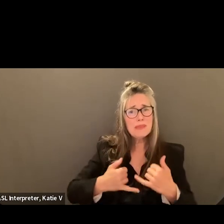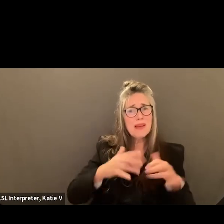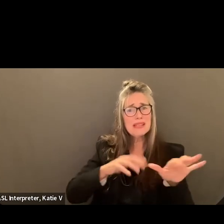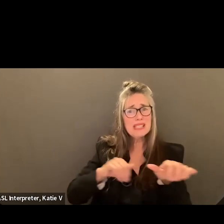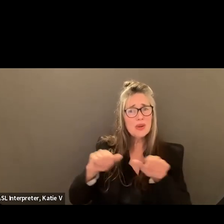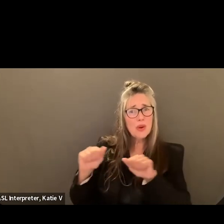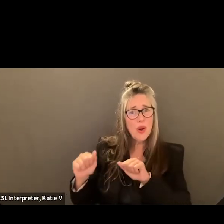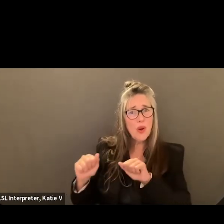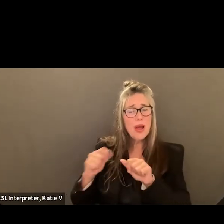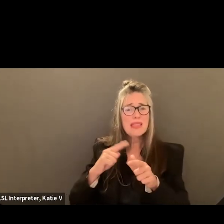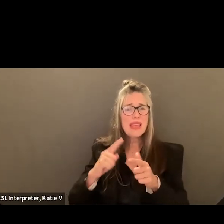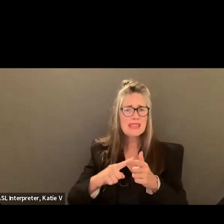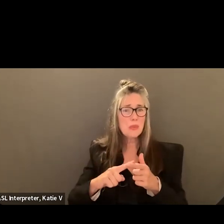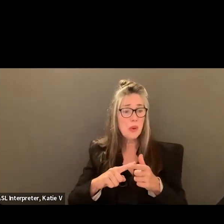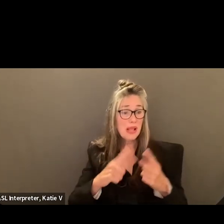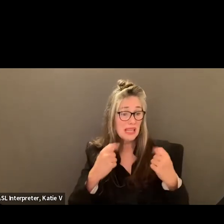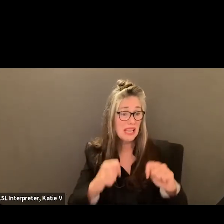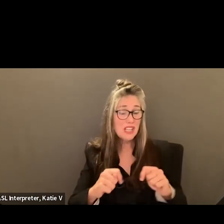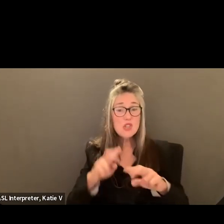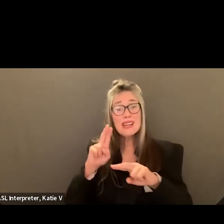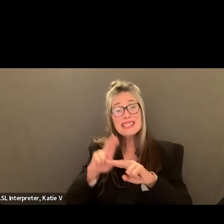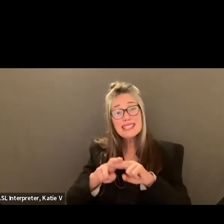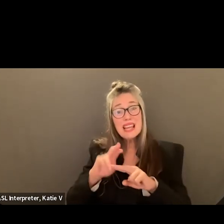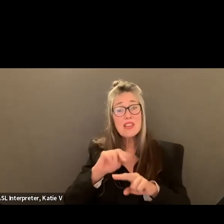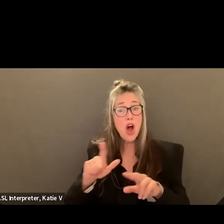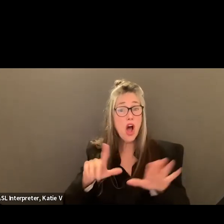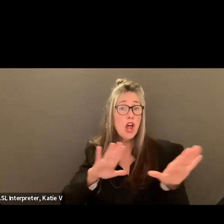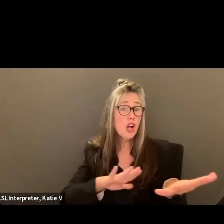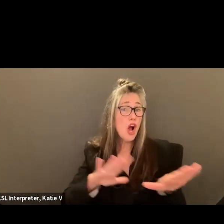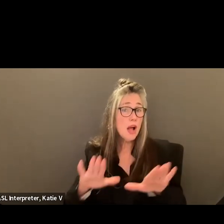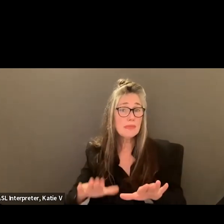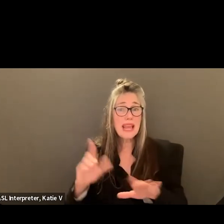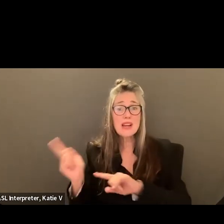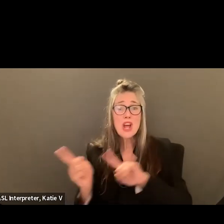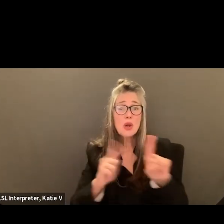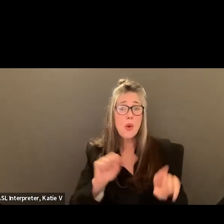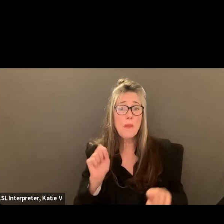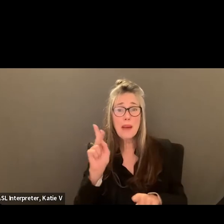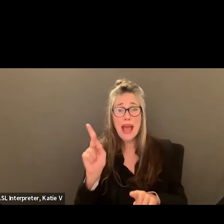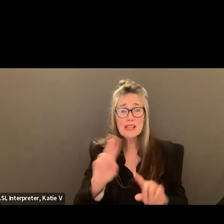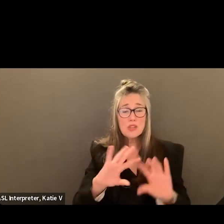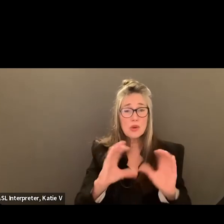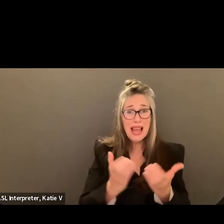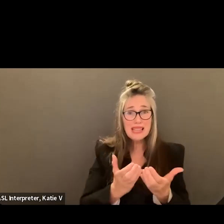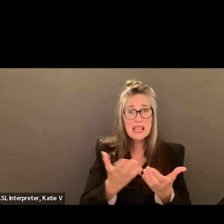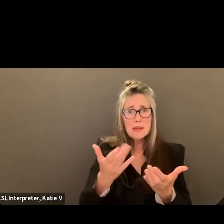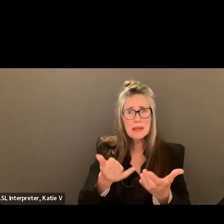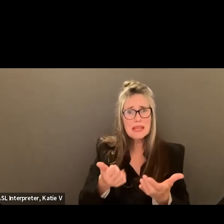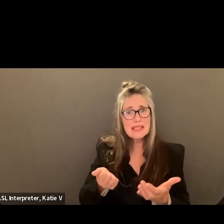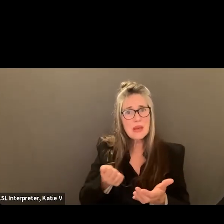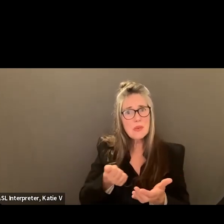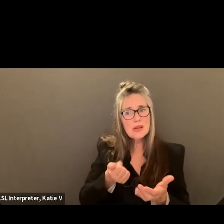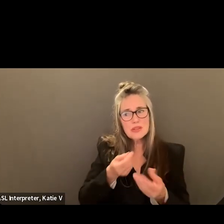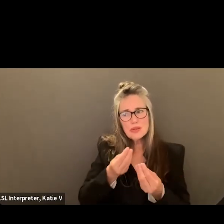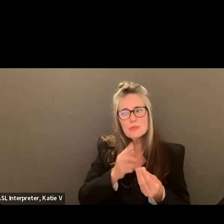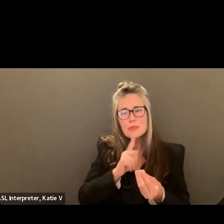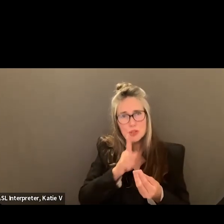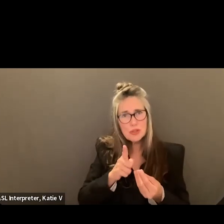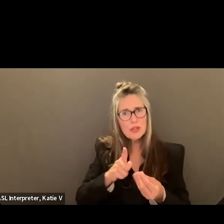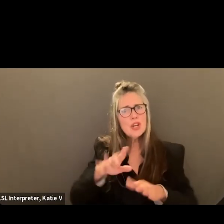And then after that, they'll usually say, okay, well, can you try to like sit in the hallway and calm down so you can go back to class because they want to keep you in your like instructional minutes. And then